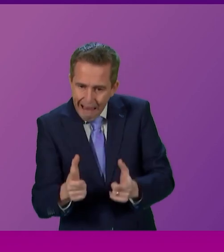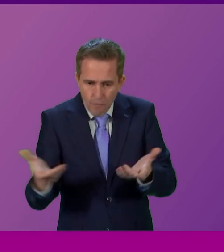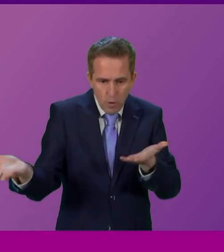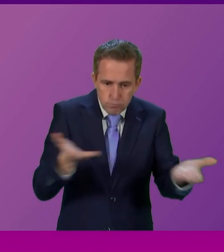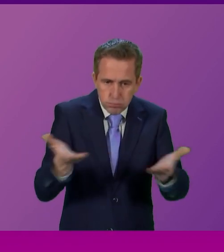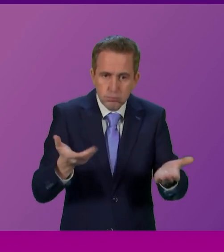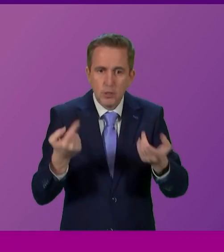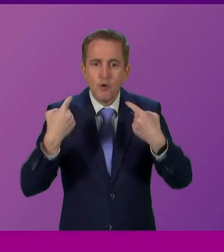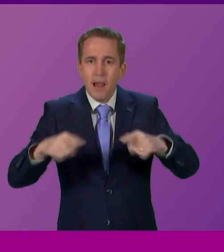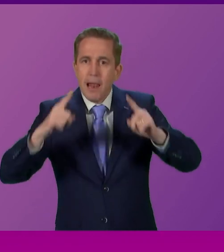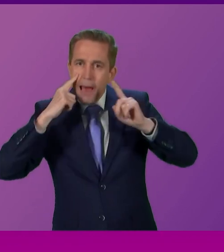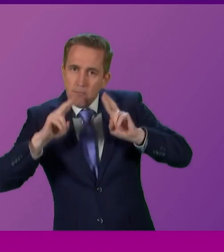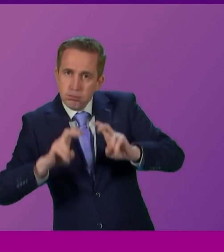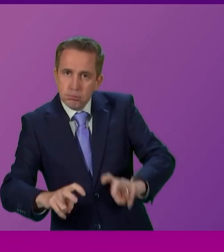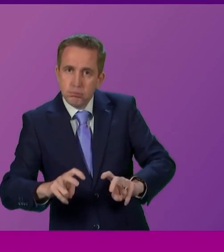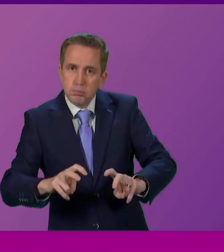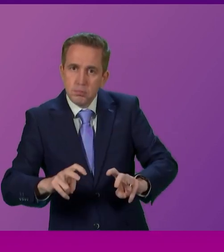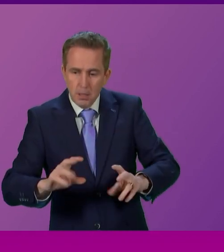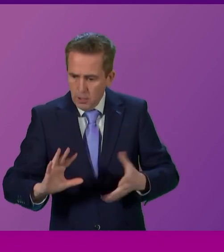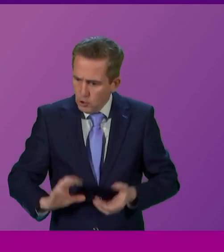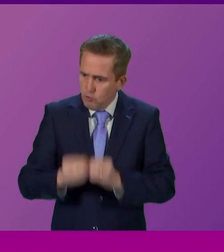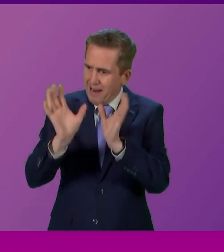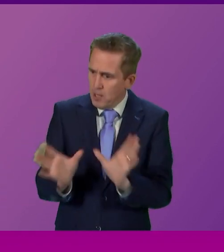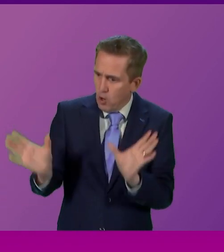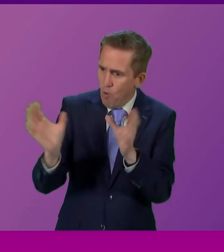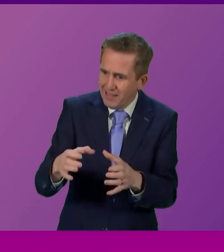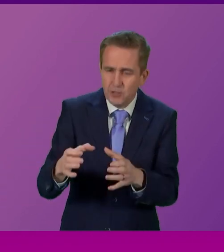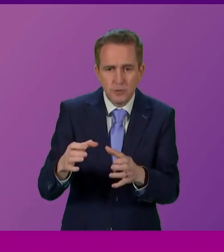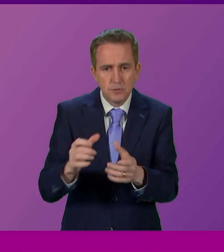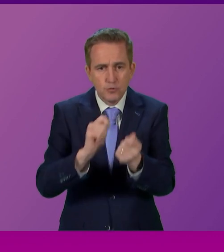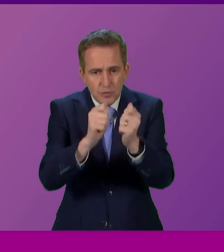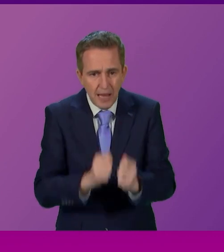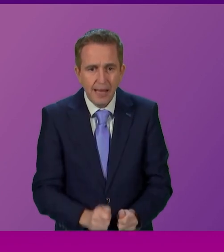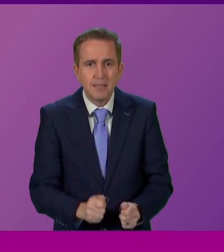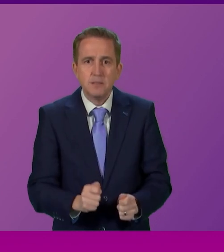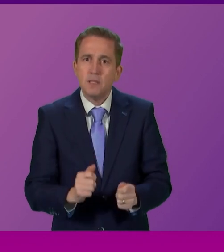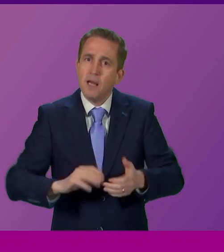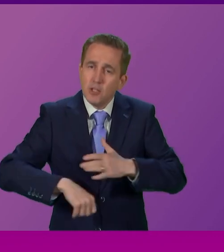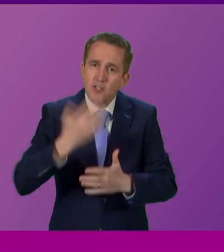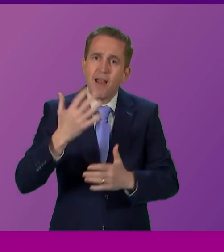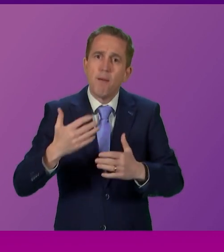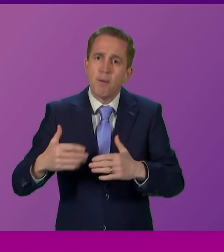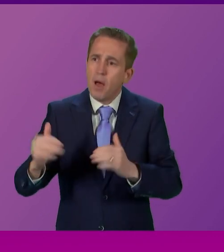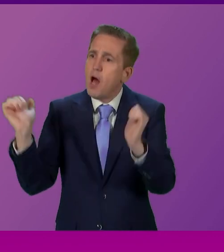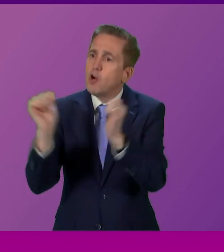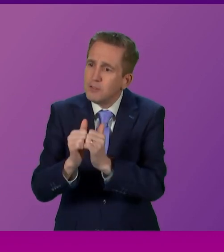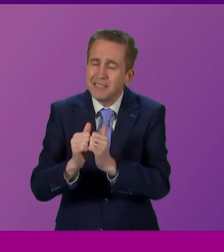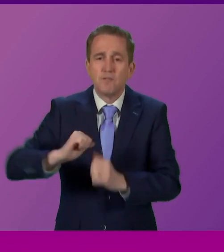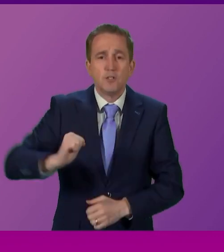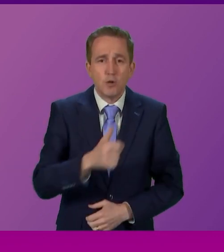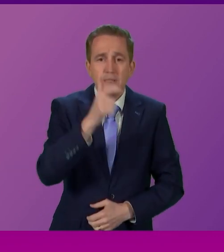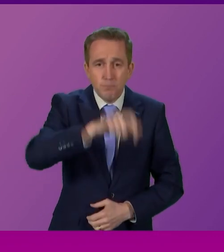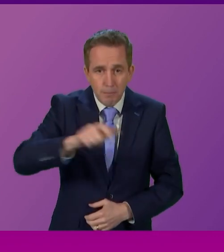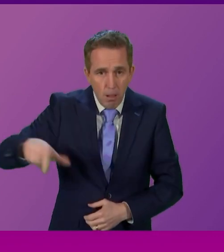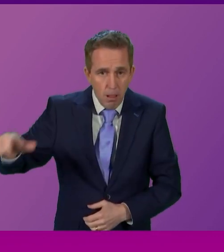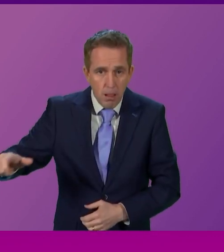prosecution of the argument. Build a coalition of those seeking change. Build a consensus, a settled will of the Scottish people.